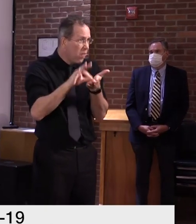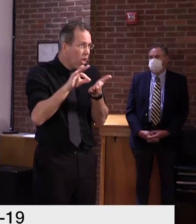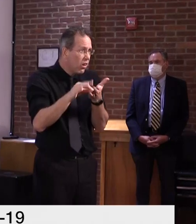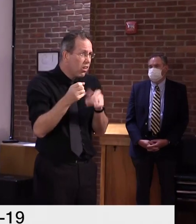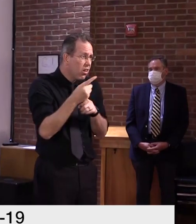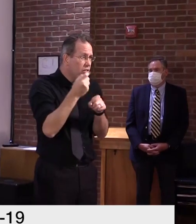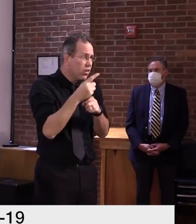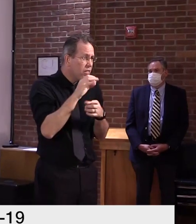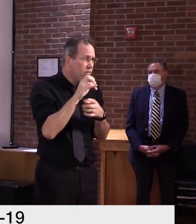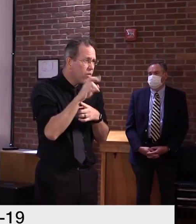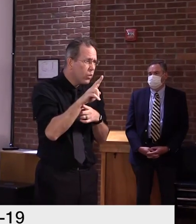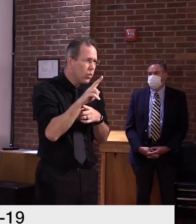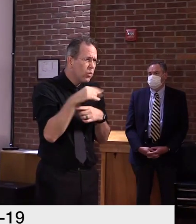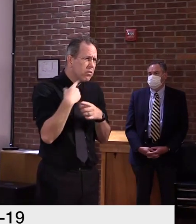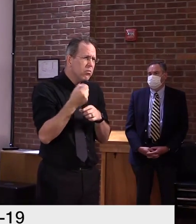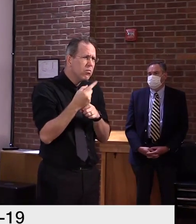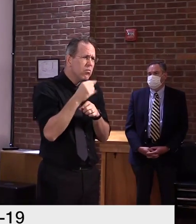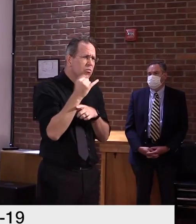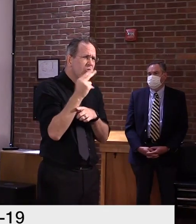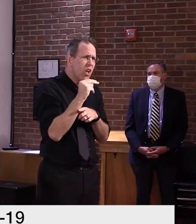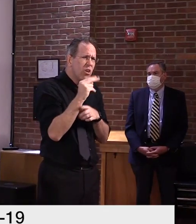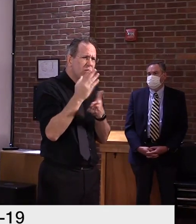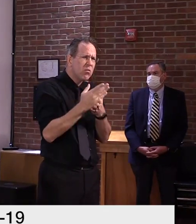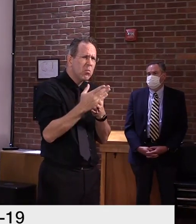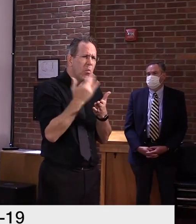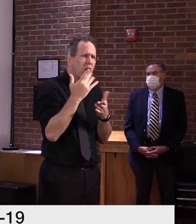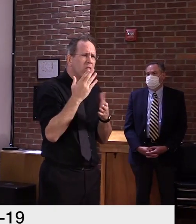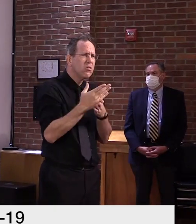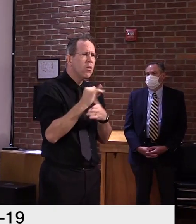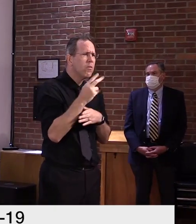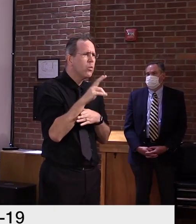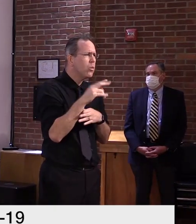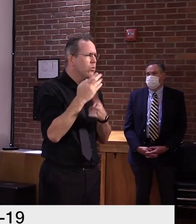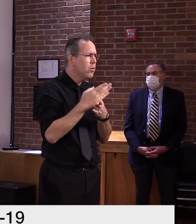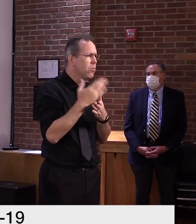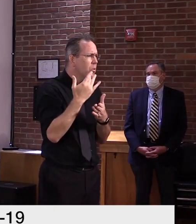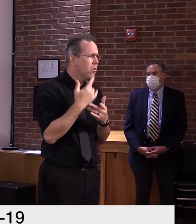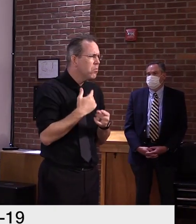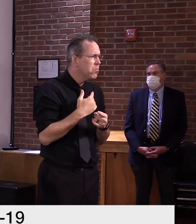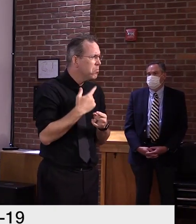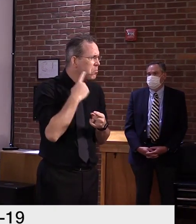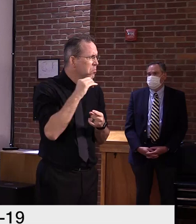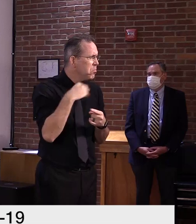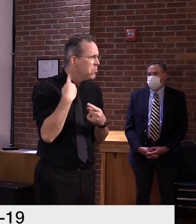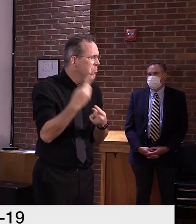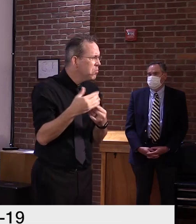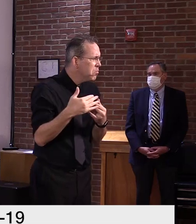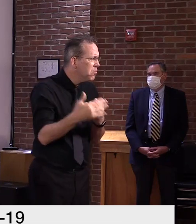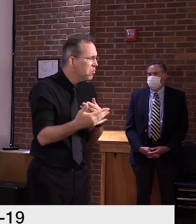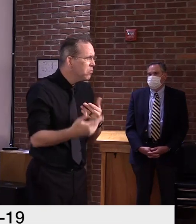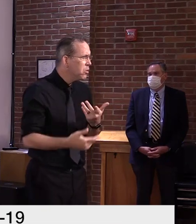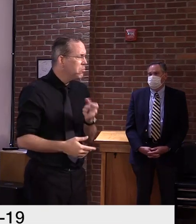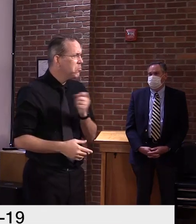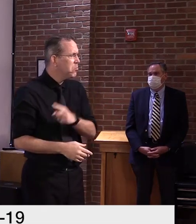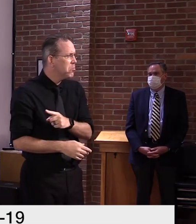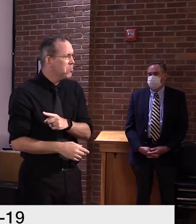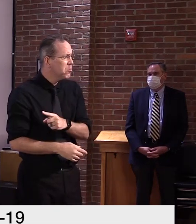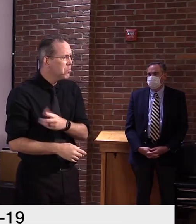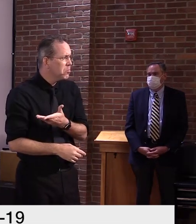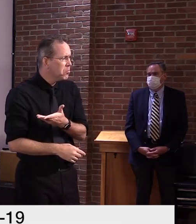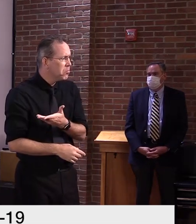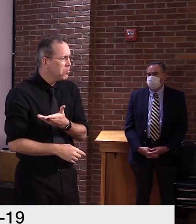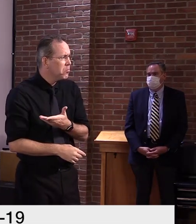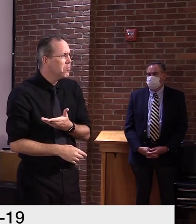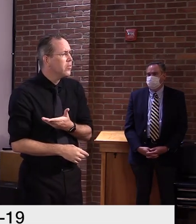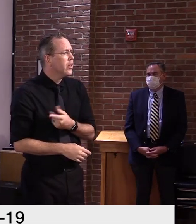That's a great question for our epidemiologist. Um, but I can, I can tell you the short answer, but she may have a, a